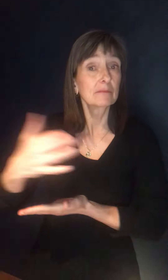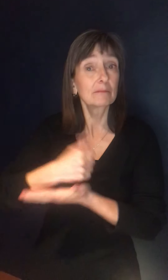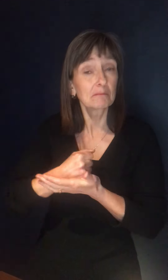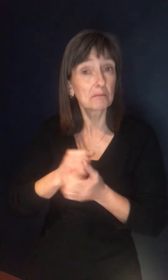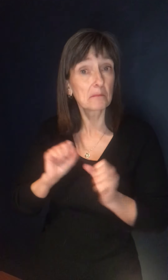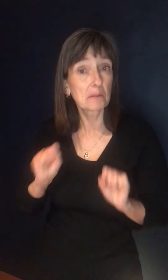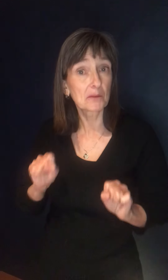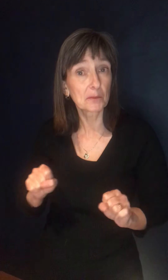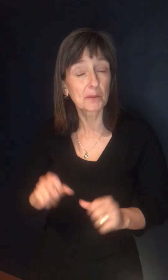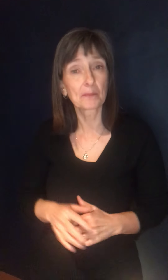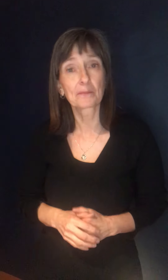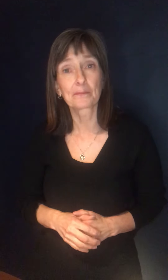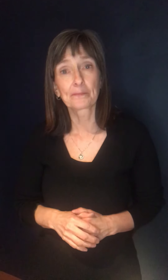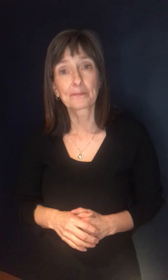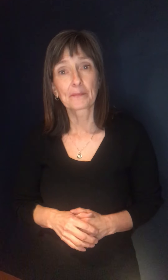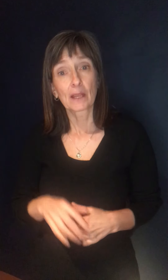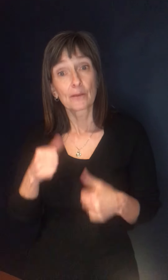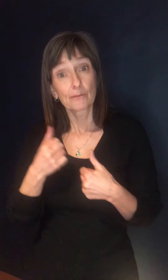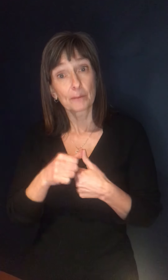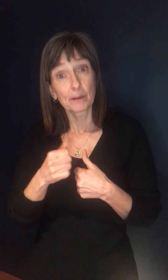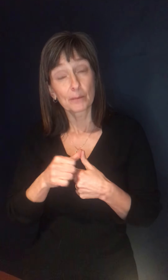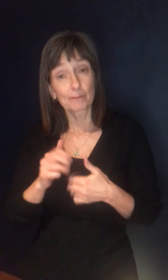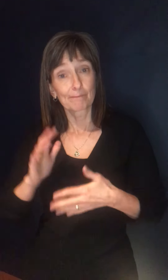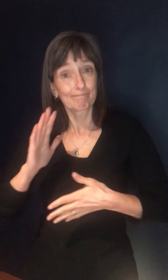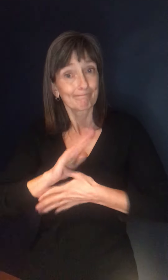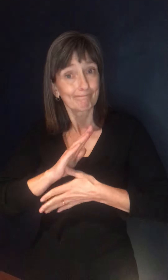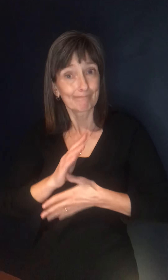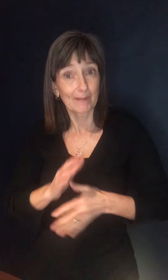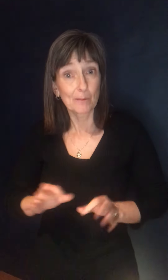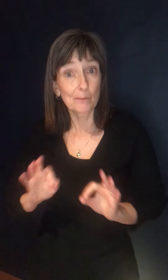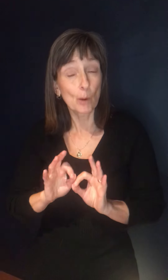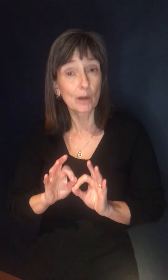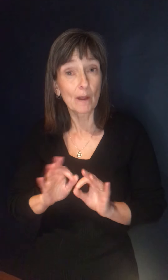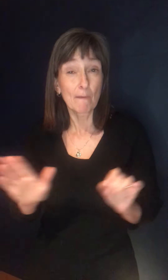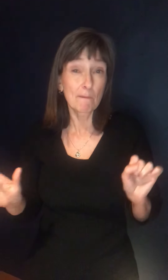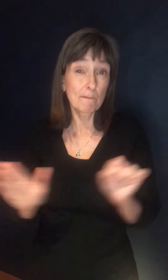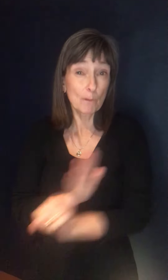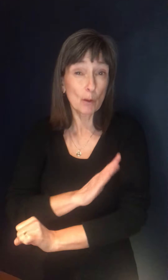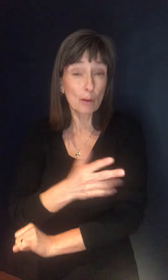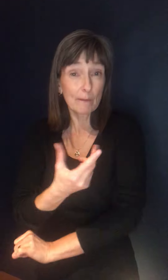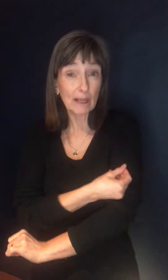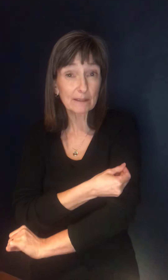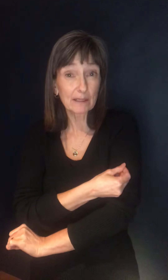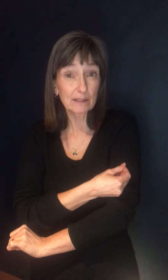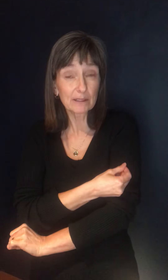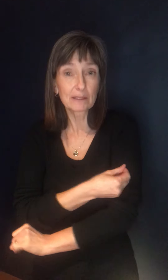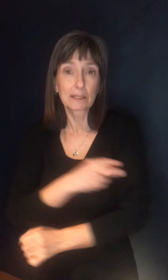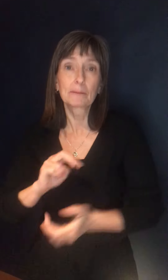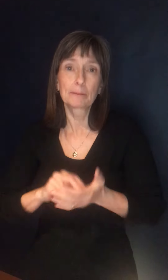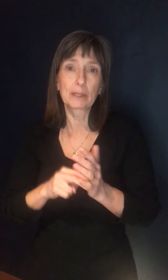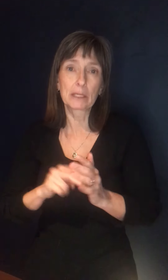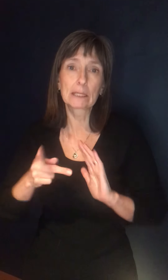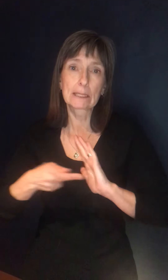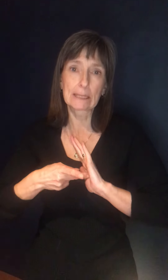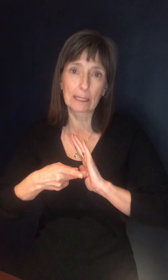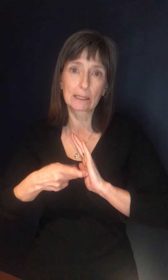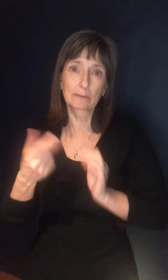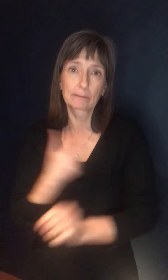do have to remember the most important thing is that, you know, you're not considered fully vaccinated until you have that second dose. We know that you get a substantial amount of